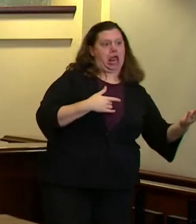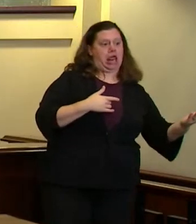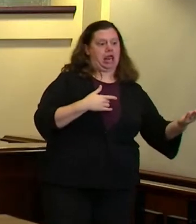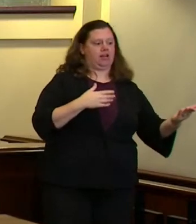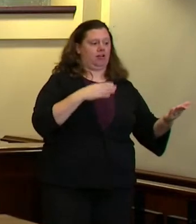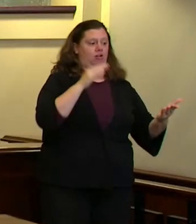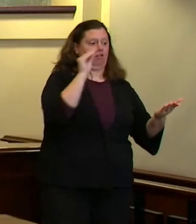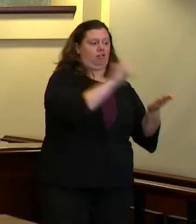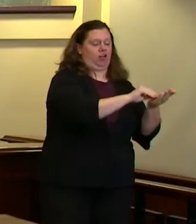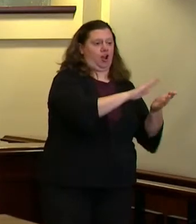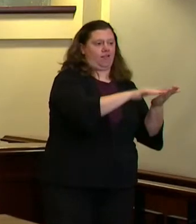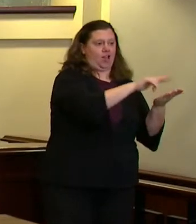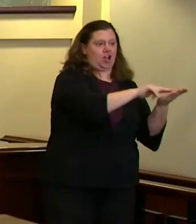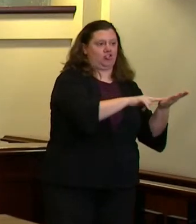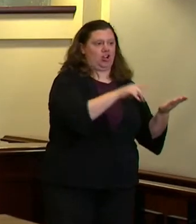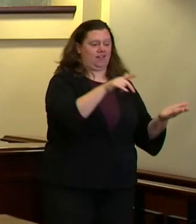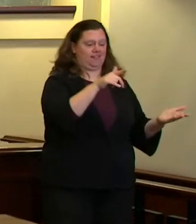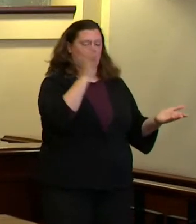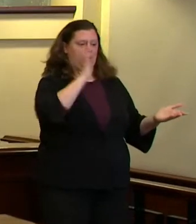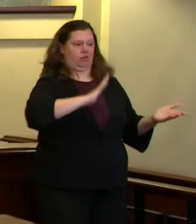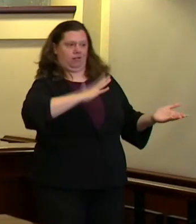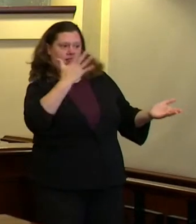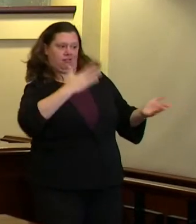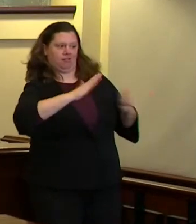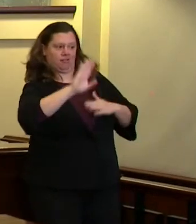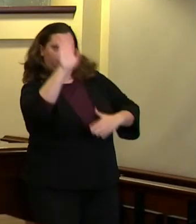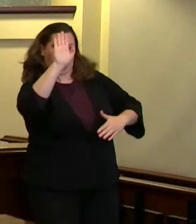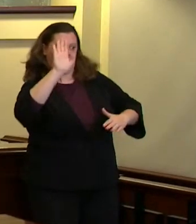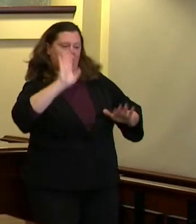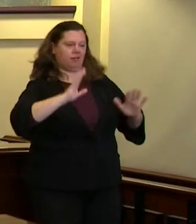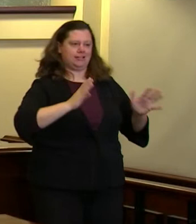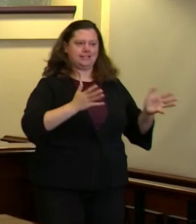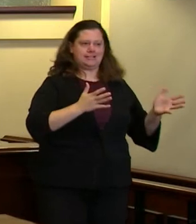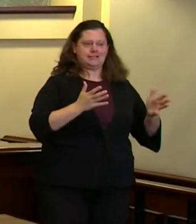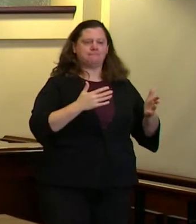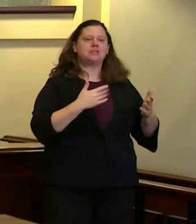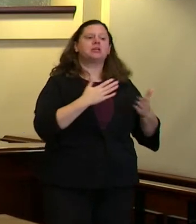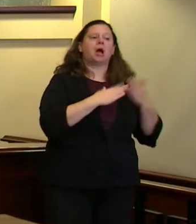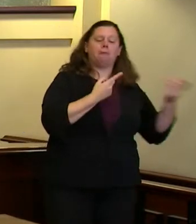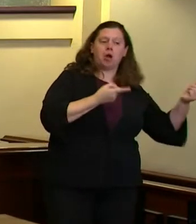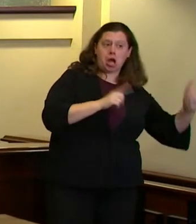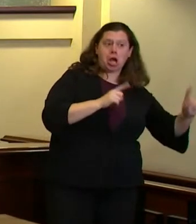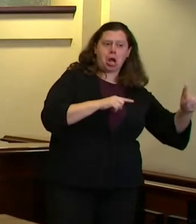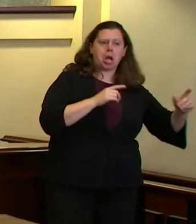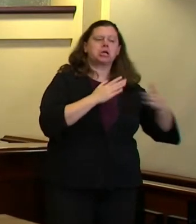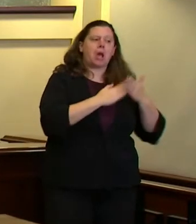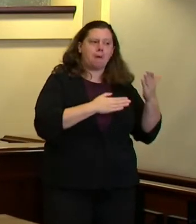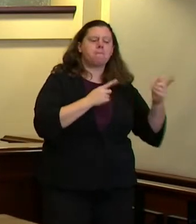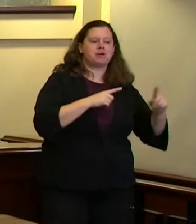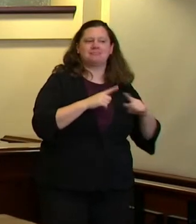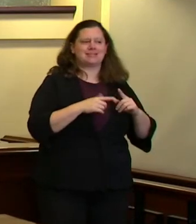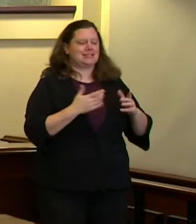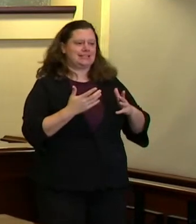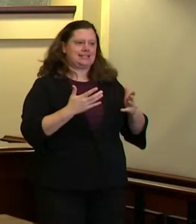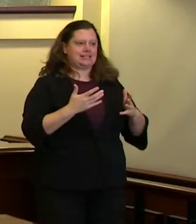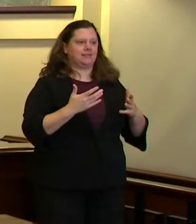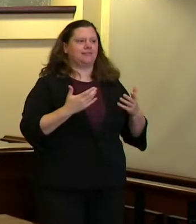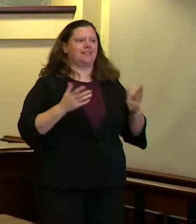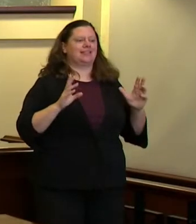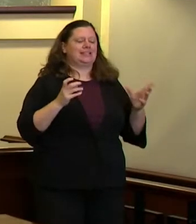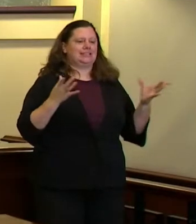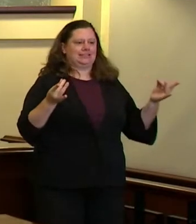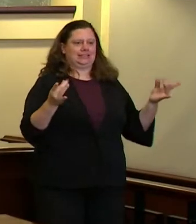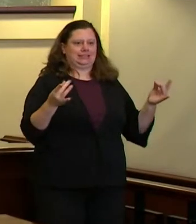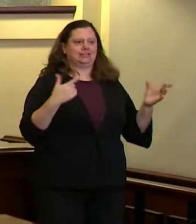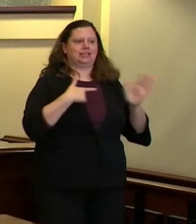the degree that we have agreement that certain issues are bargainable we have a legal obligation and a moral obligation to bargain